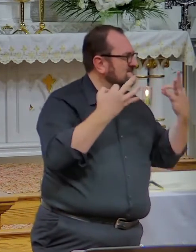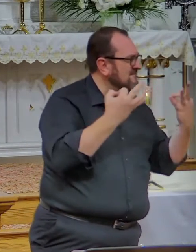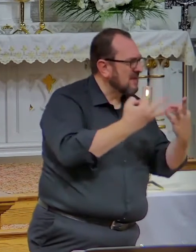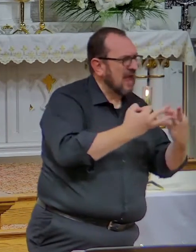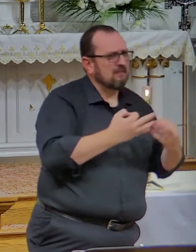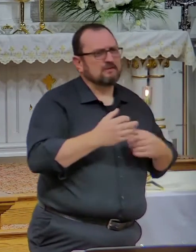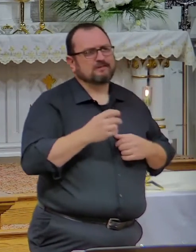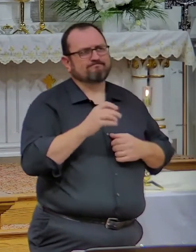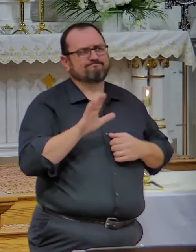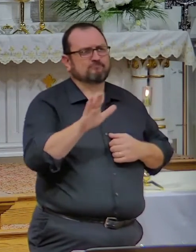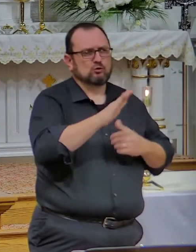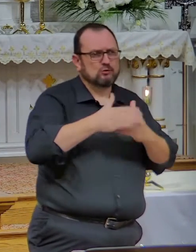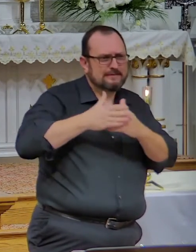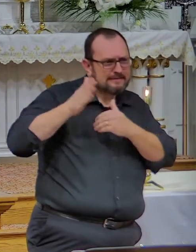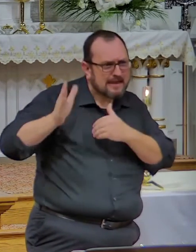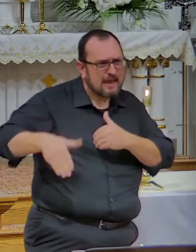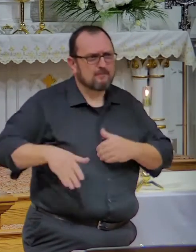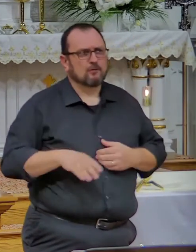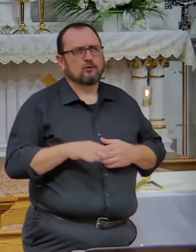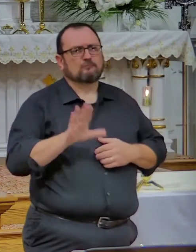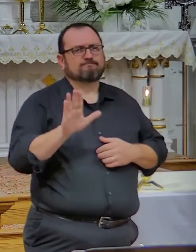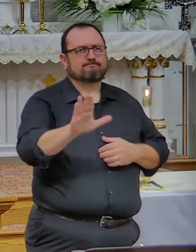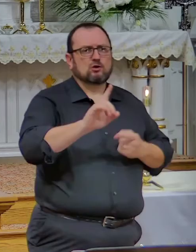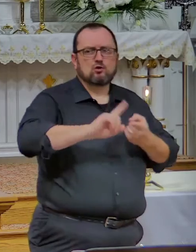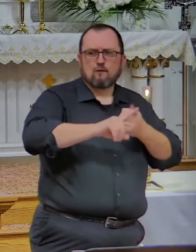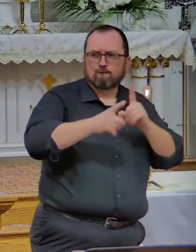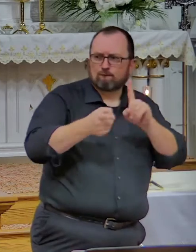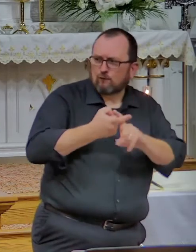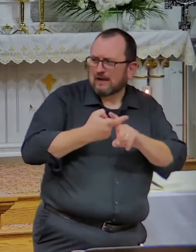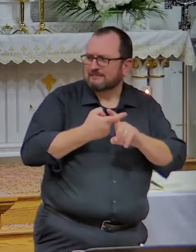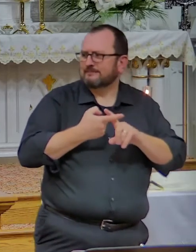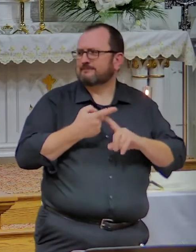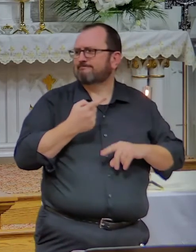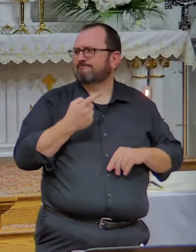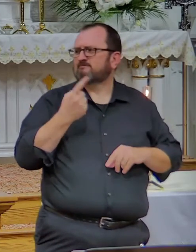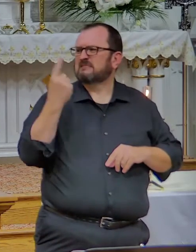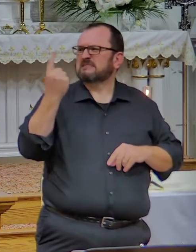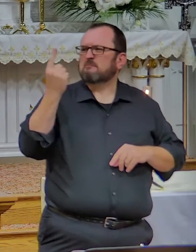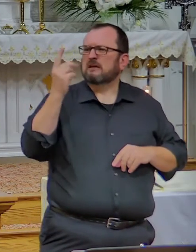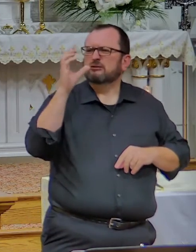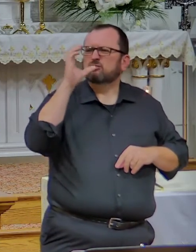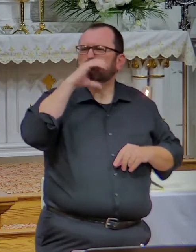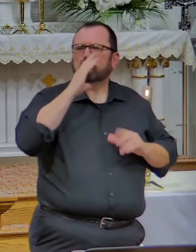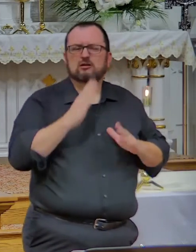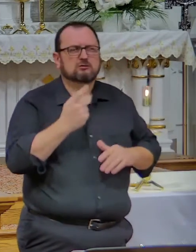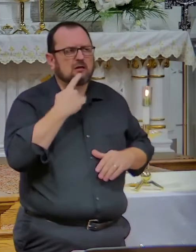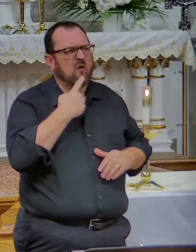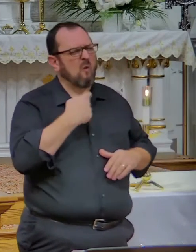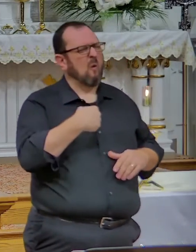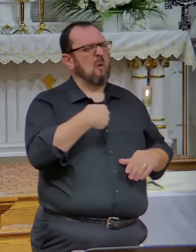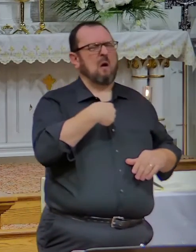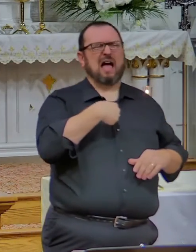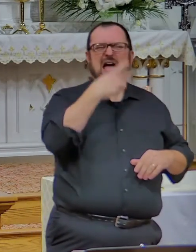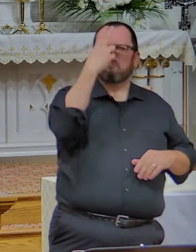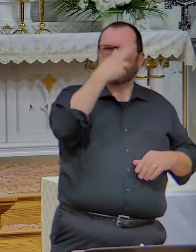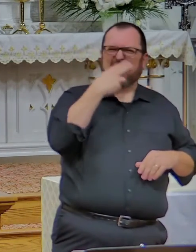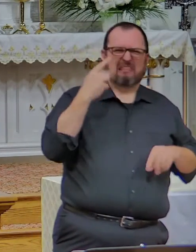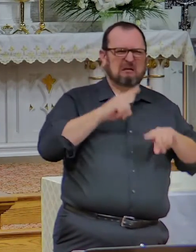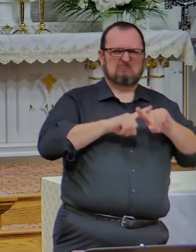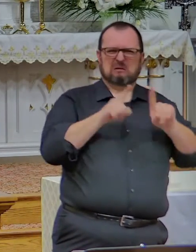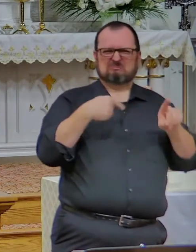a neighbor, a friend, or a stranger who says, I'm Catholic, but I don't go anymore